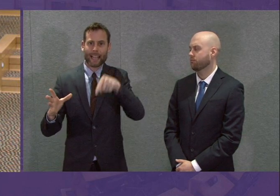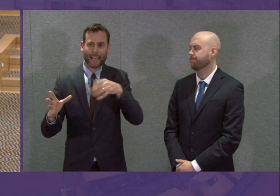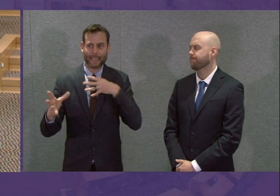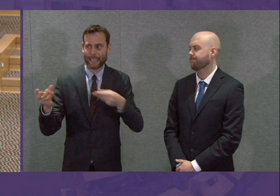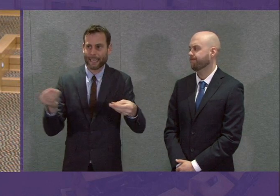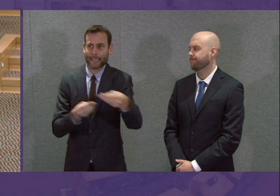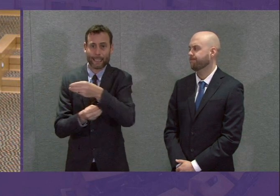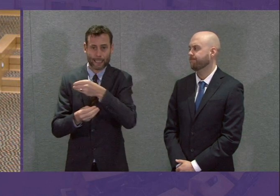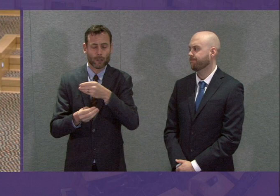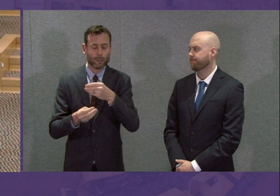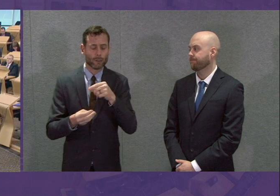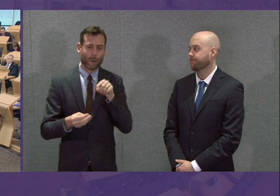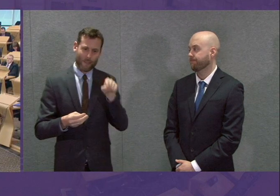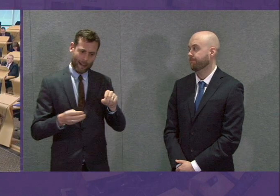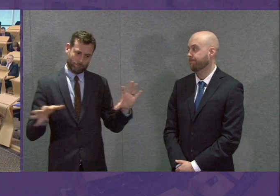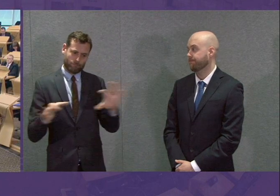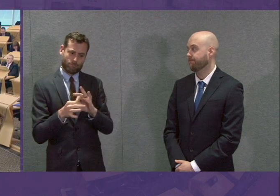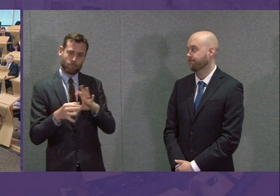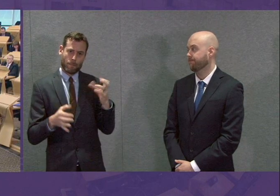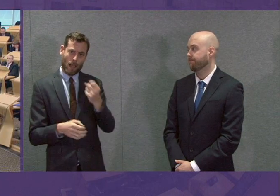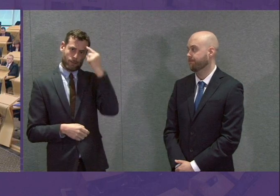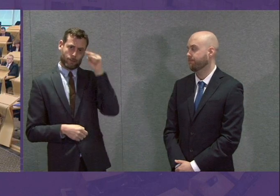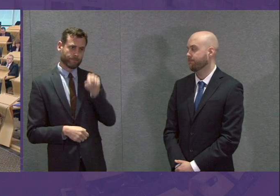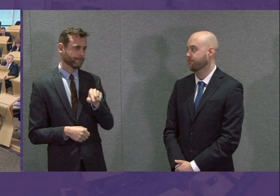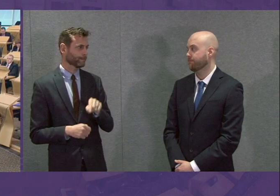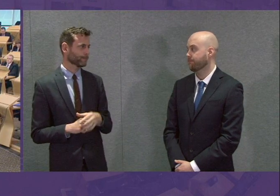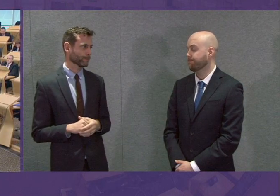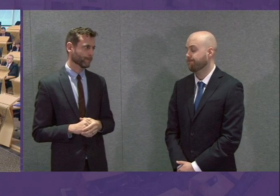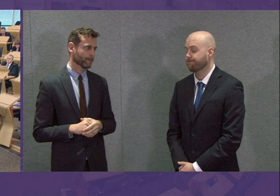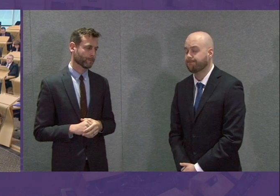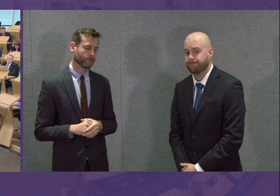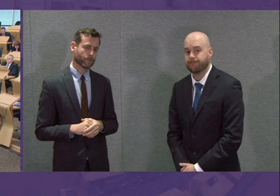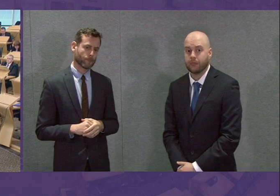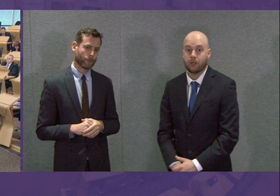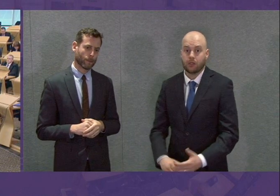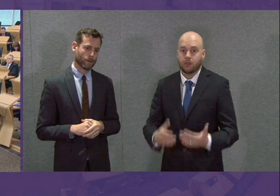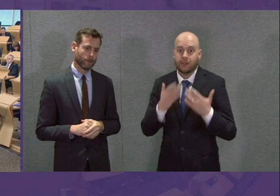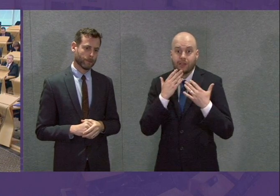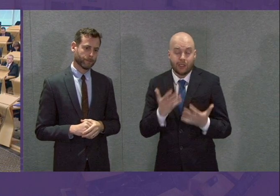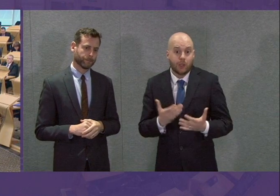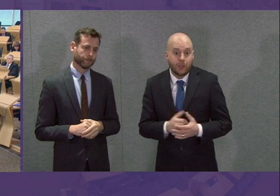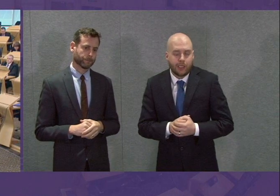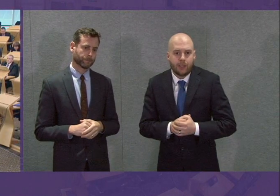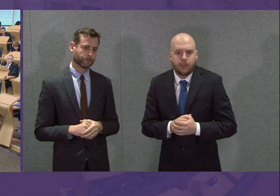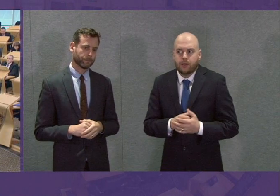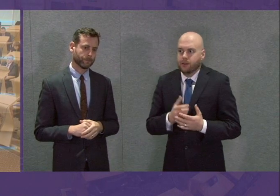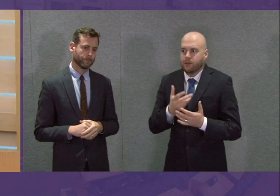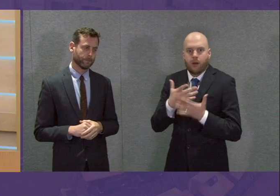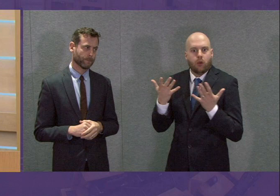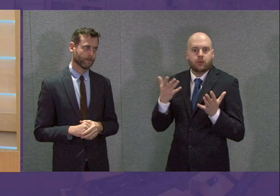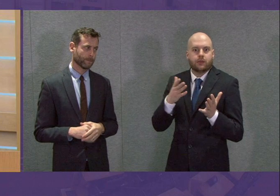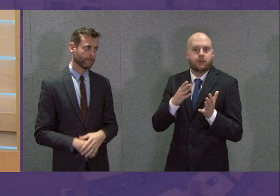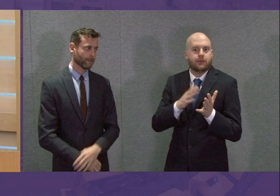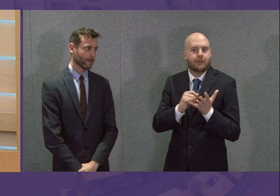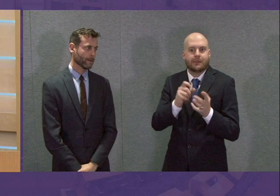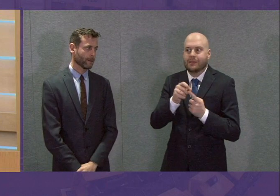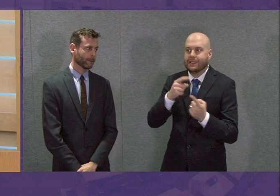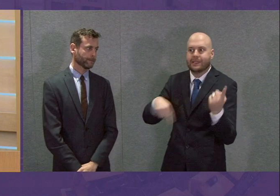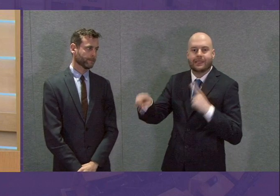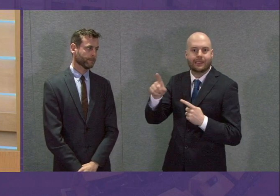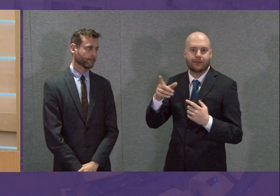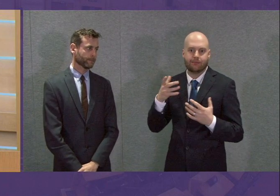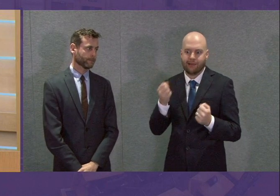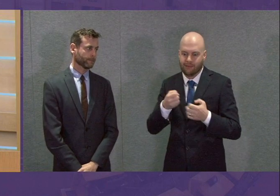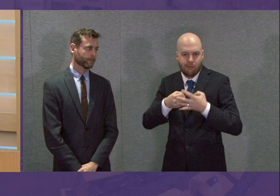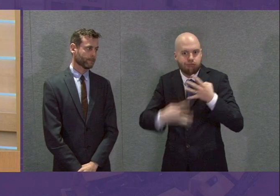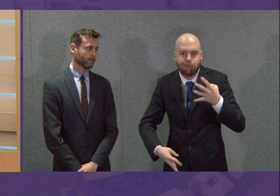take the right action now. Thank you. As everyone will appreciate, there's a huge amount of interest from across the chamber in asking supplementary questions. We're not